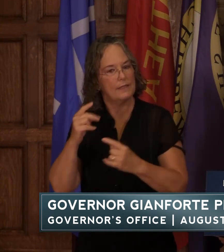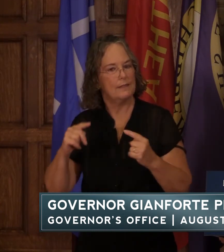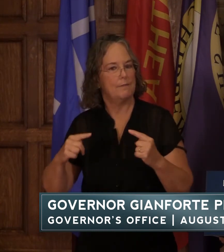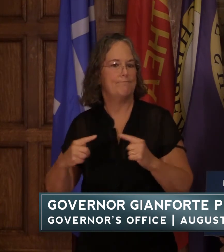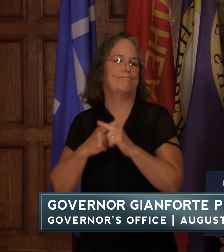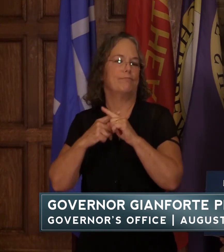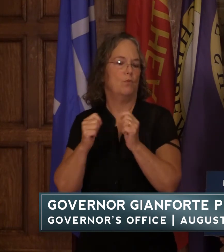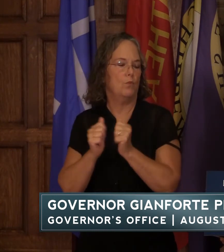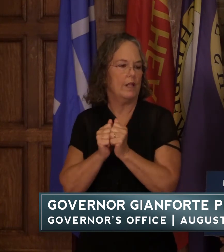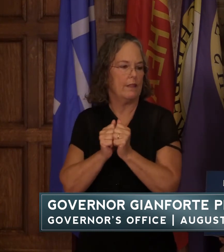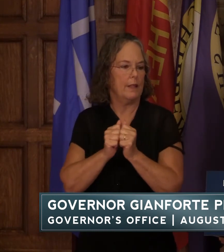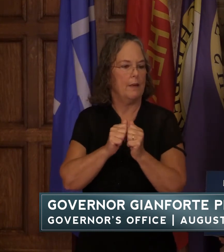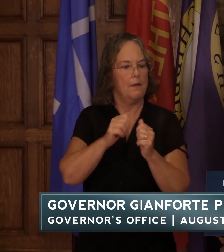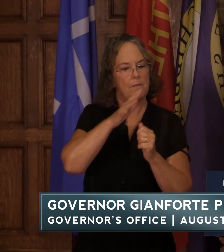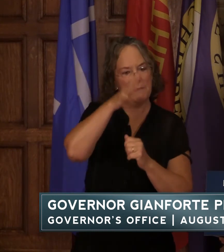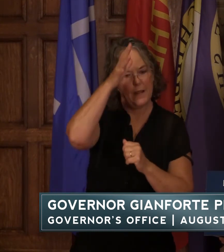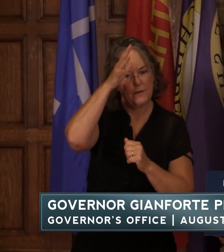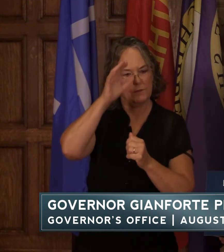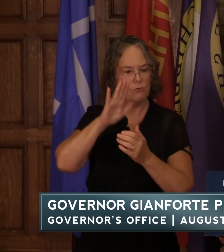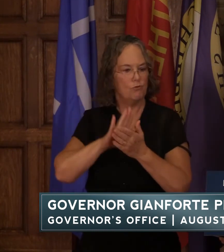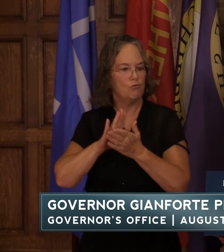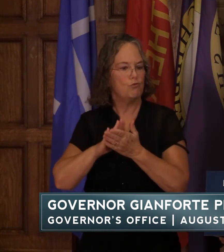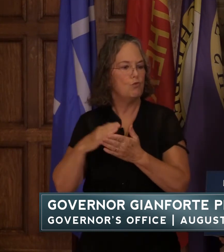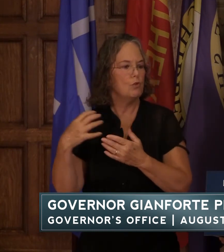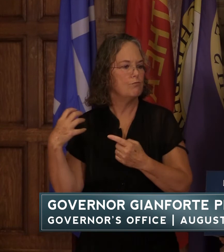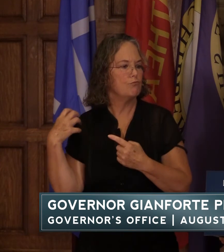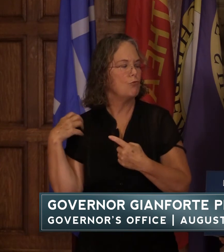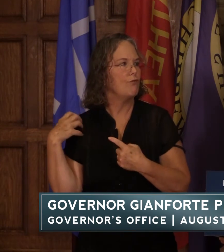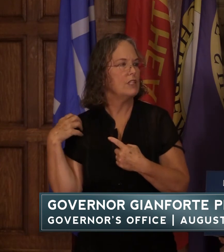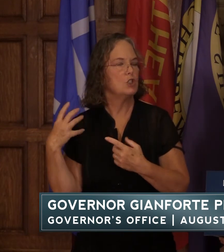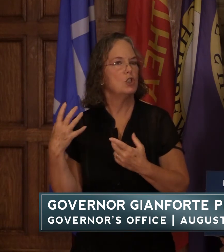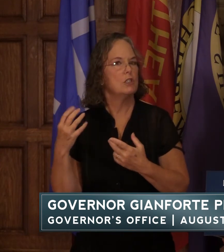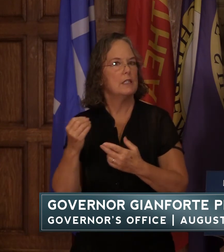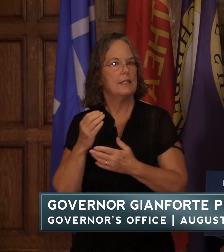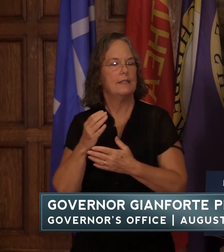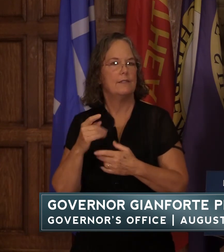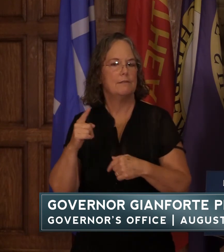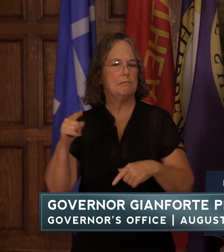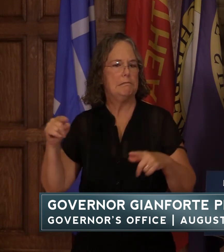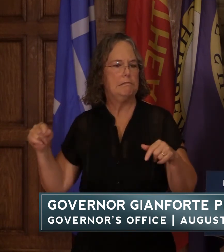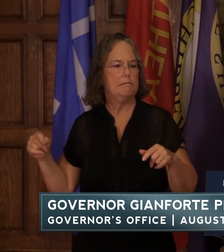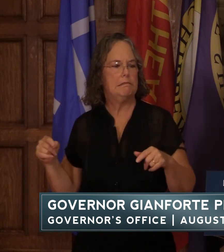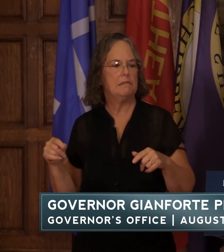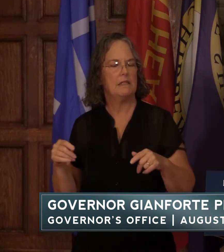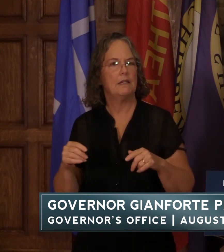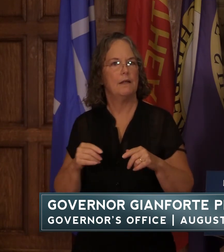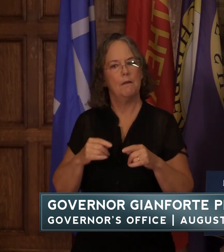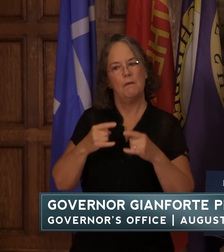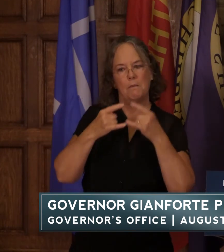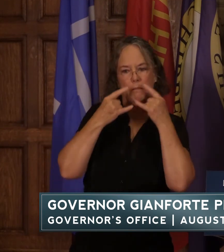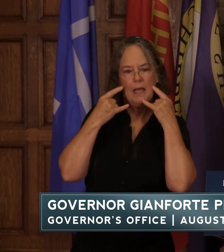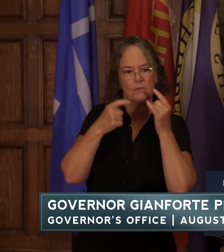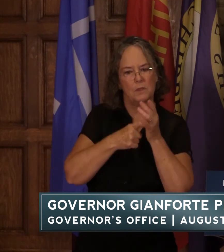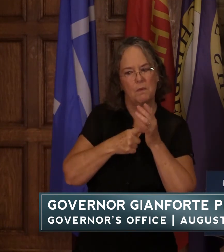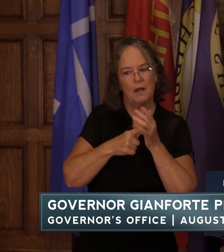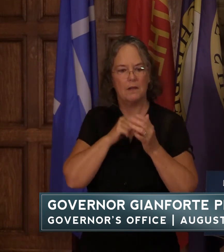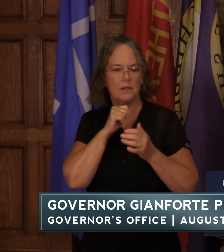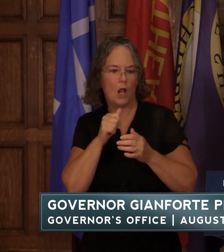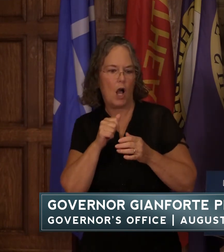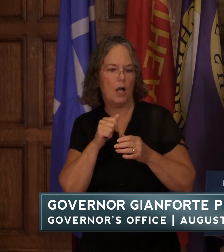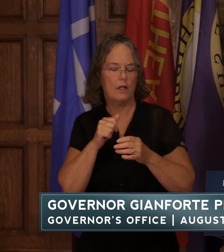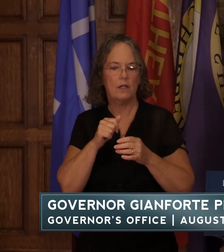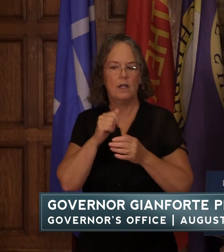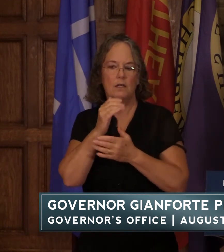between parents and school officials and there's sort of a a disparate effect with matt with masks being required in school